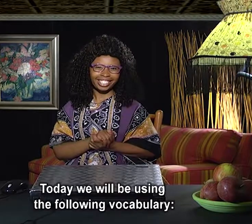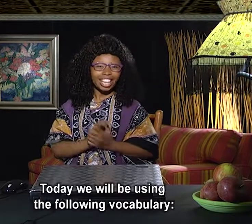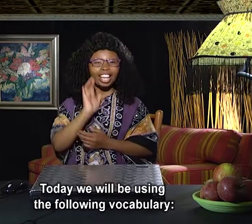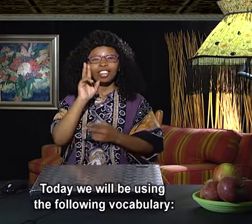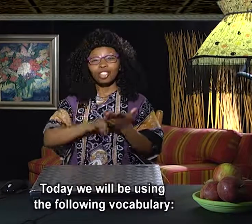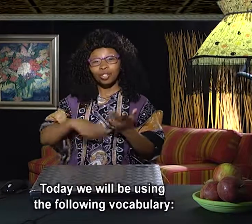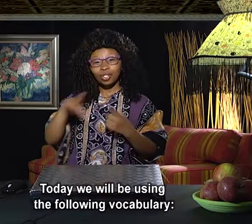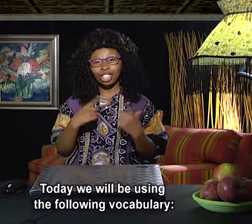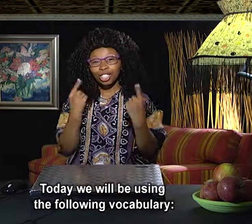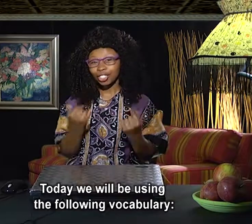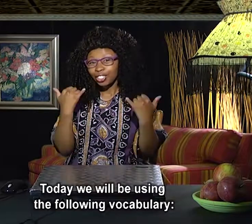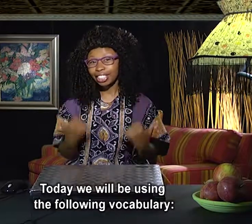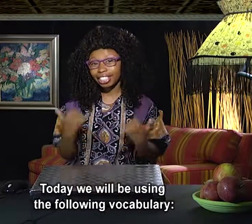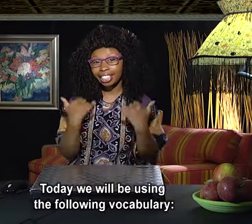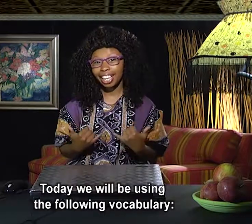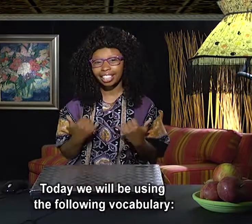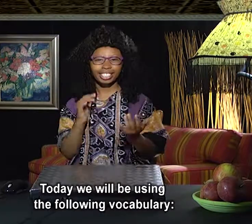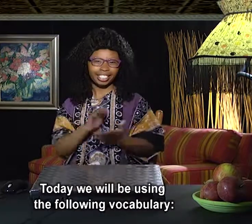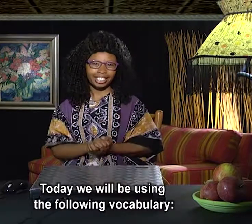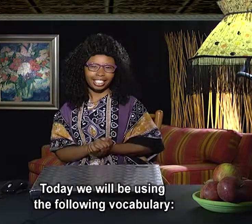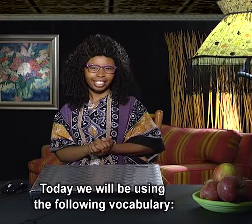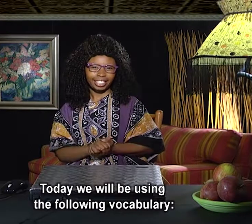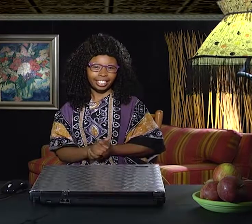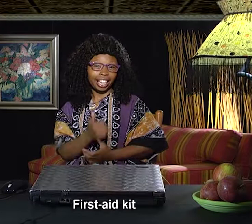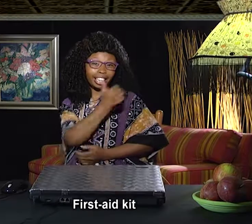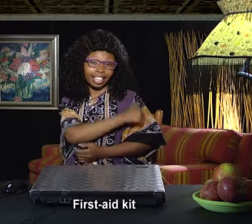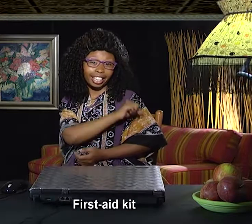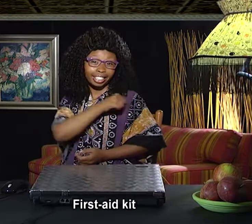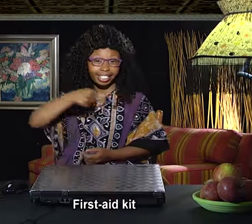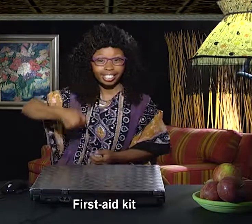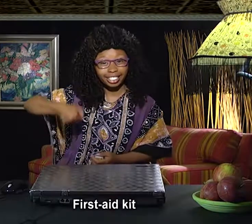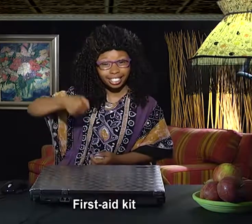Today we will be using the following vocabulary. First aid kit.